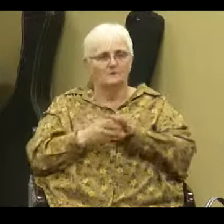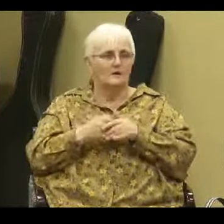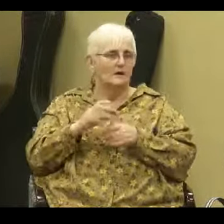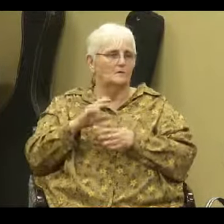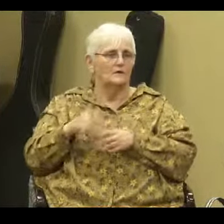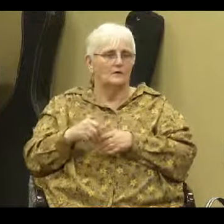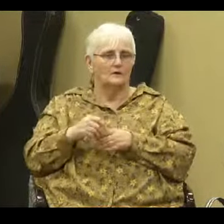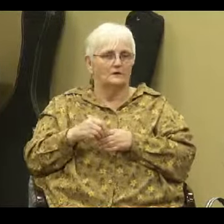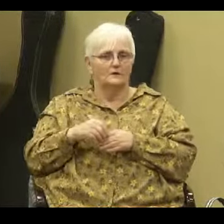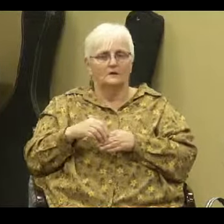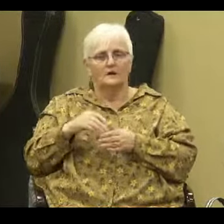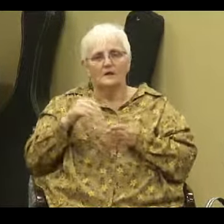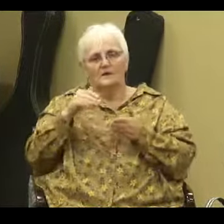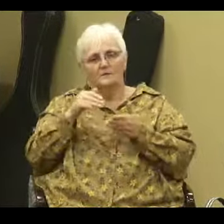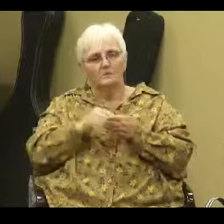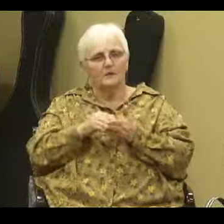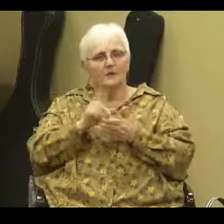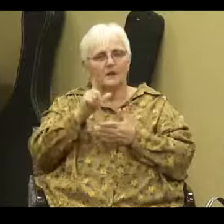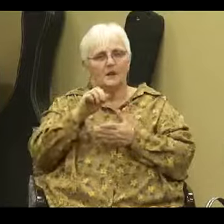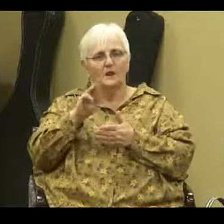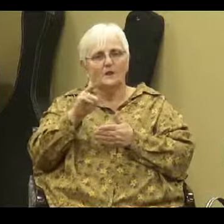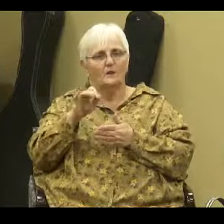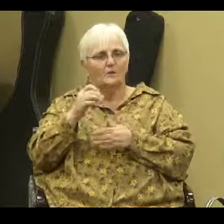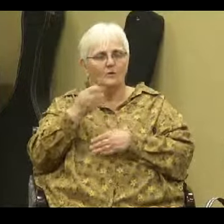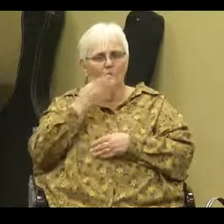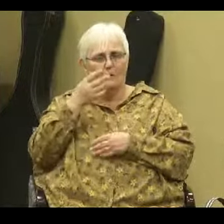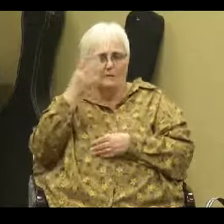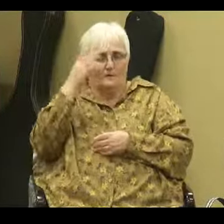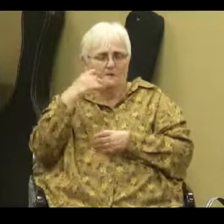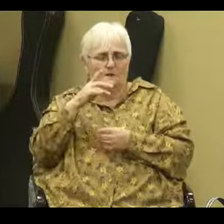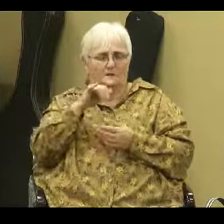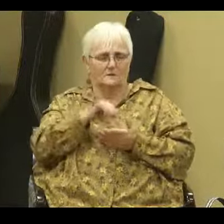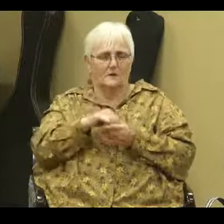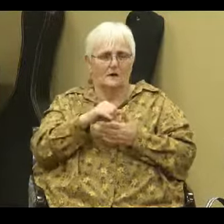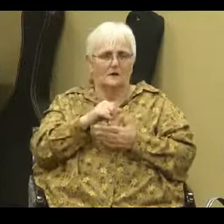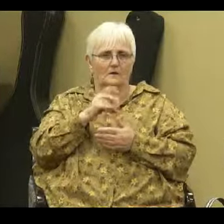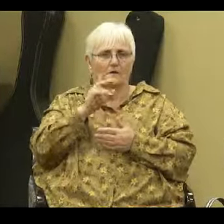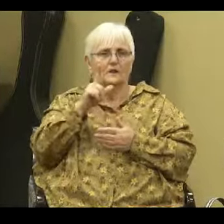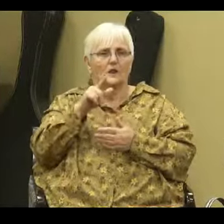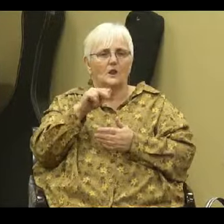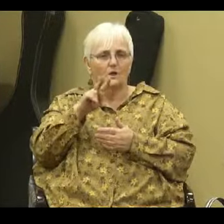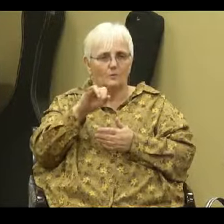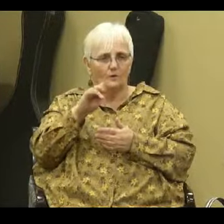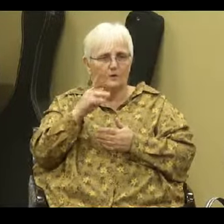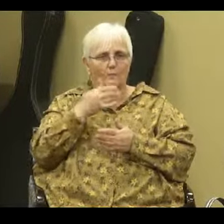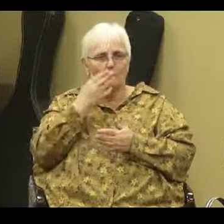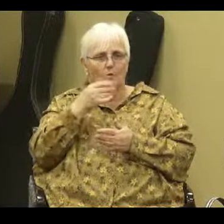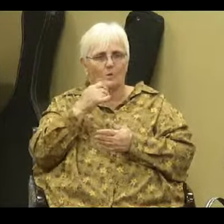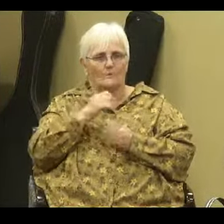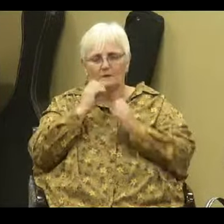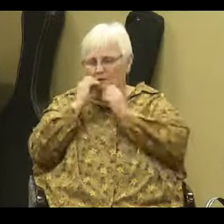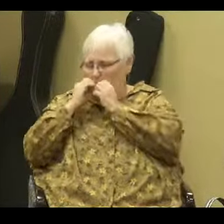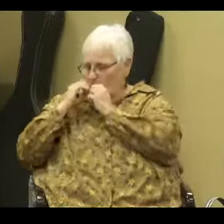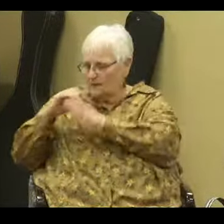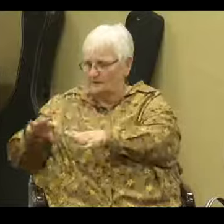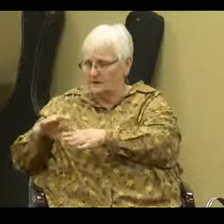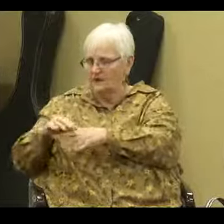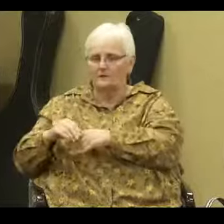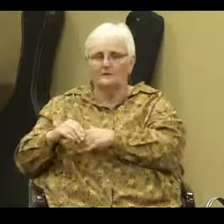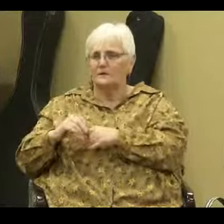that's lukewarmism and we all know what God says about the lukewarm hallelujah but want it all man